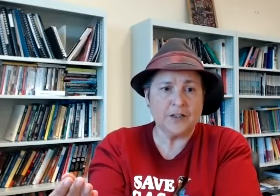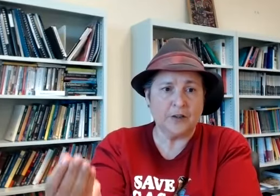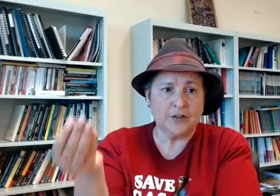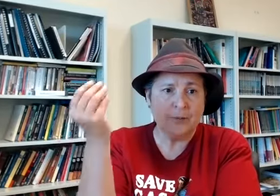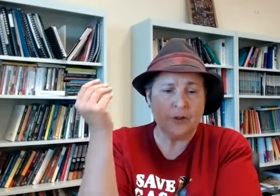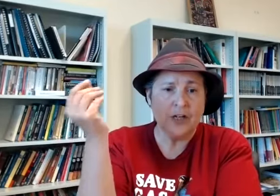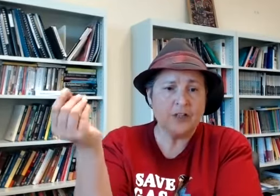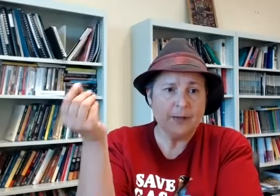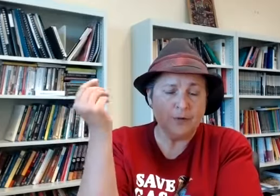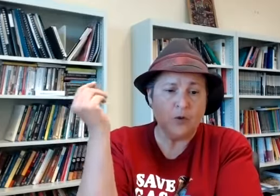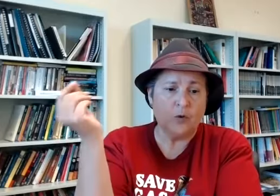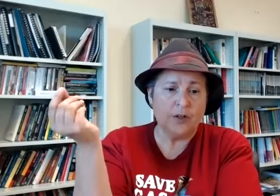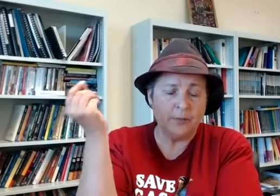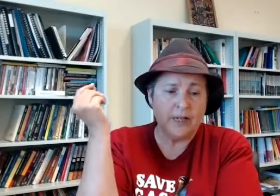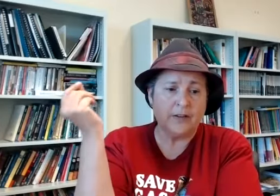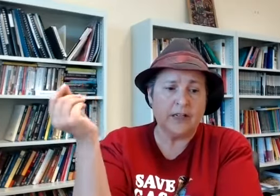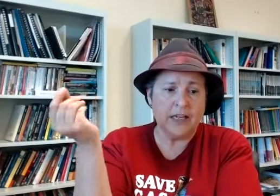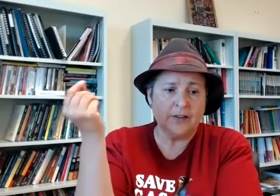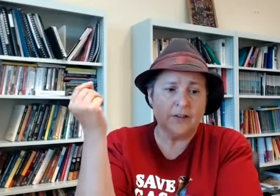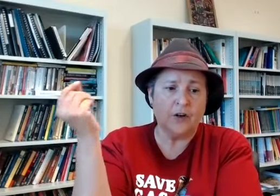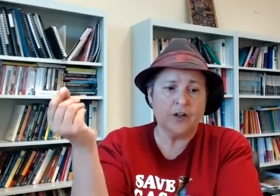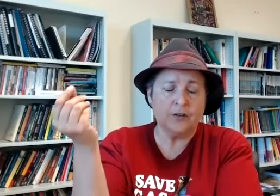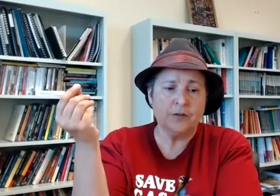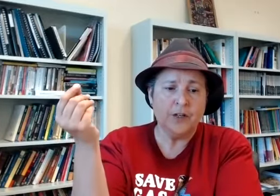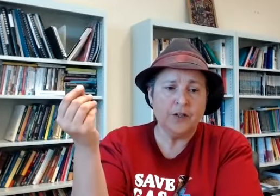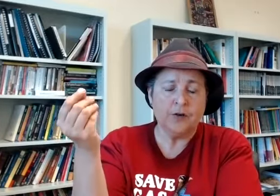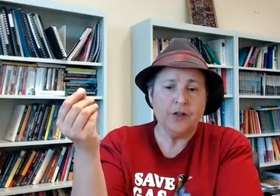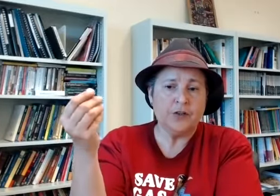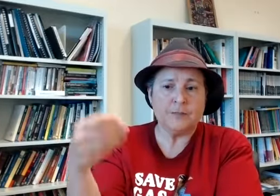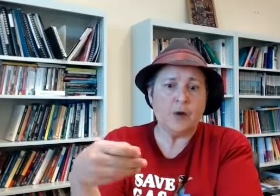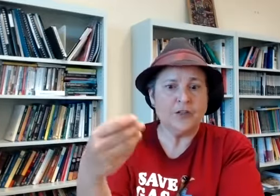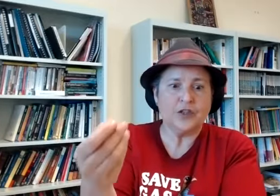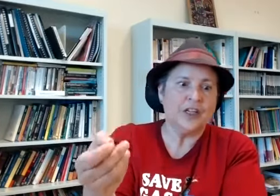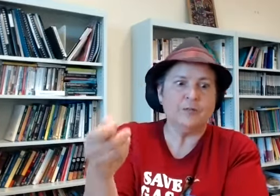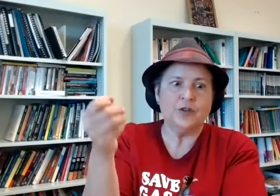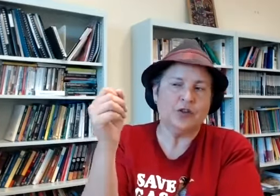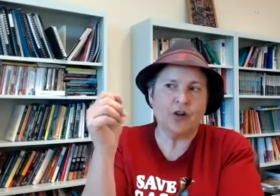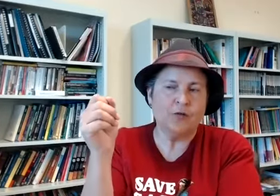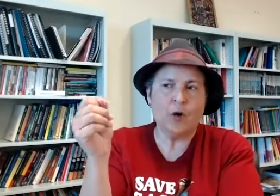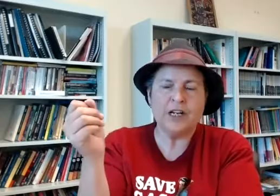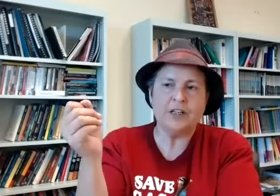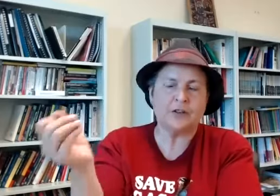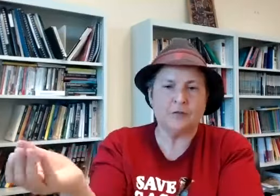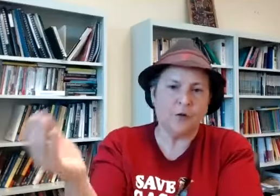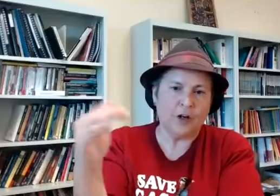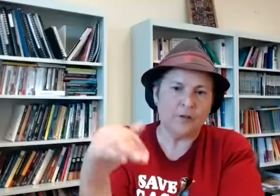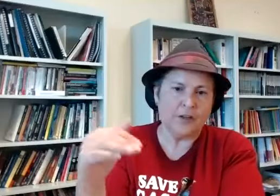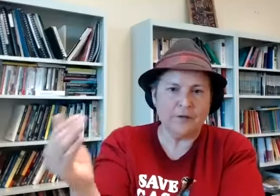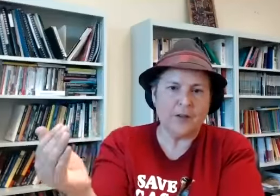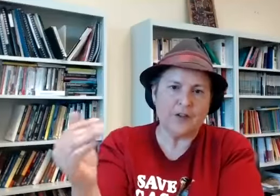this little tape recorder in the back of the head that kind of you know despite achievements you're kind of waiting to kind of fall over the cliff edge